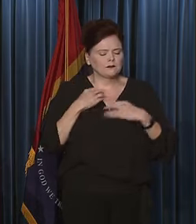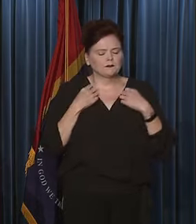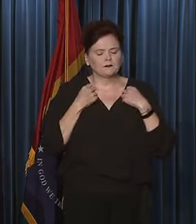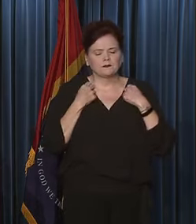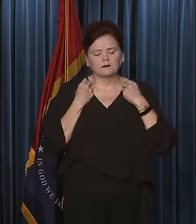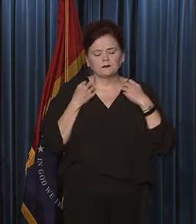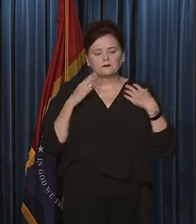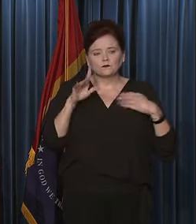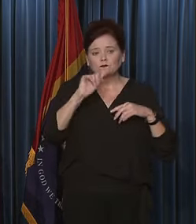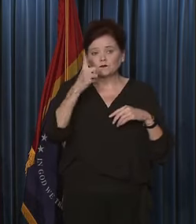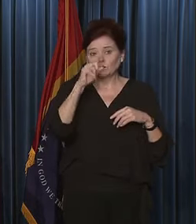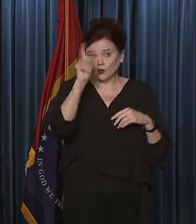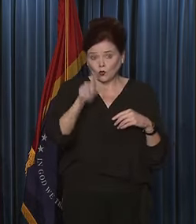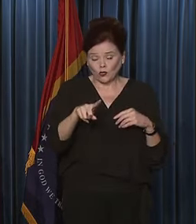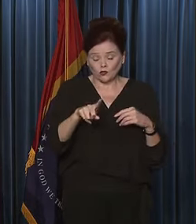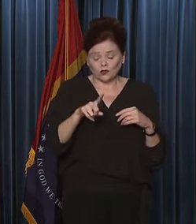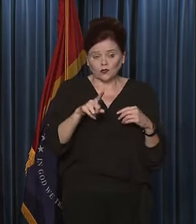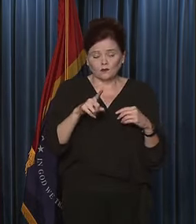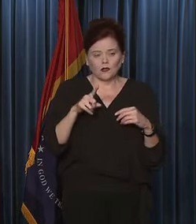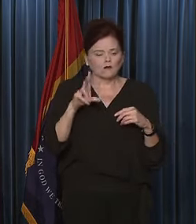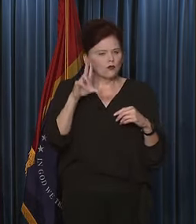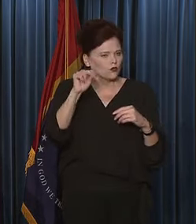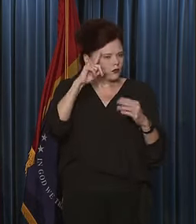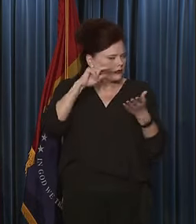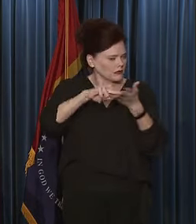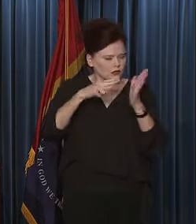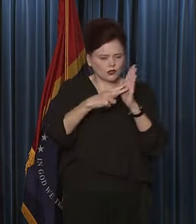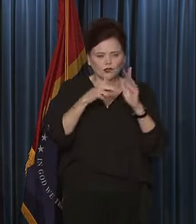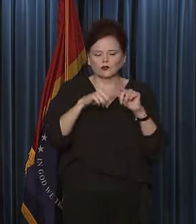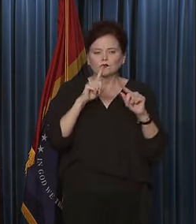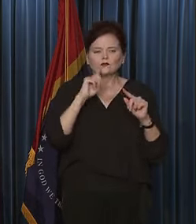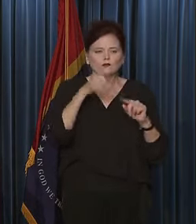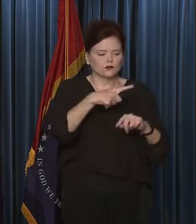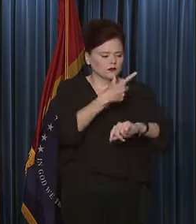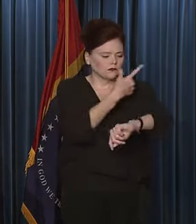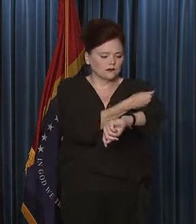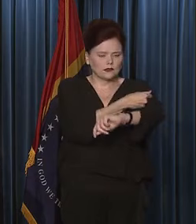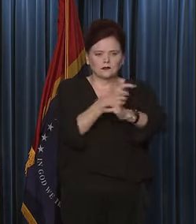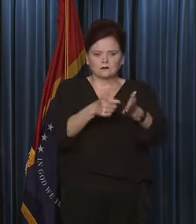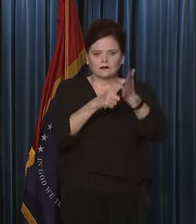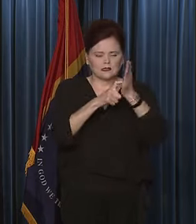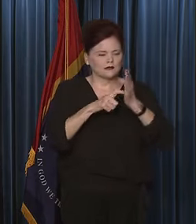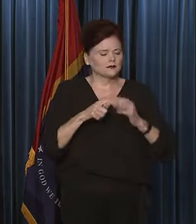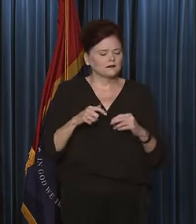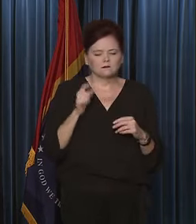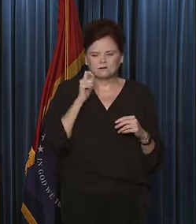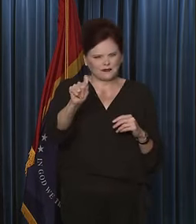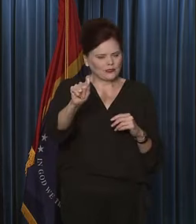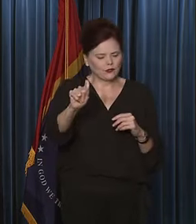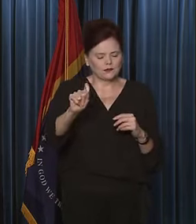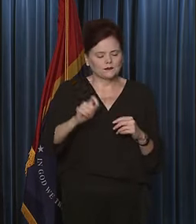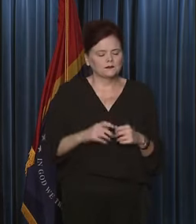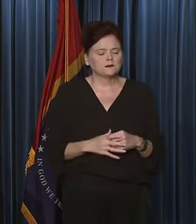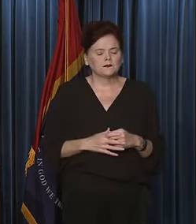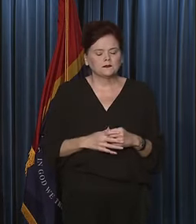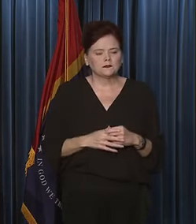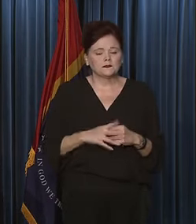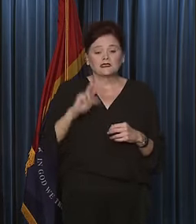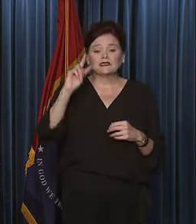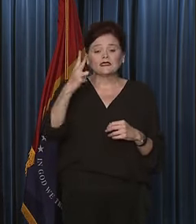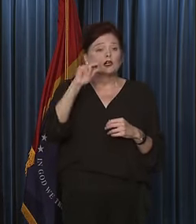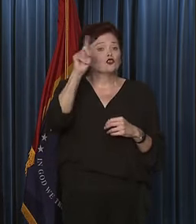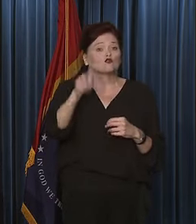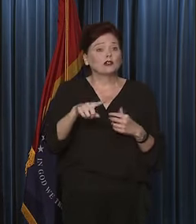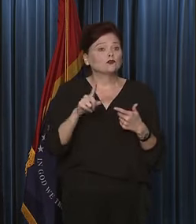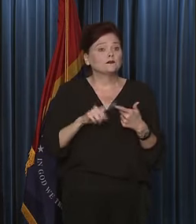to your first question there is, I have no intention of issuing a vaccine mandate, period. To your second